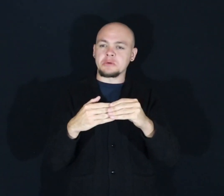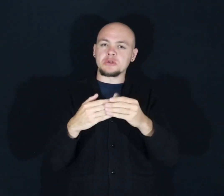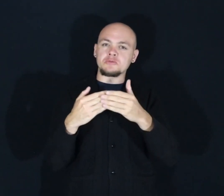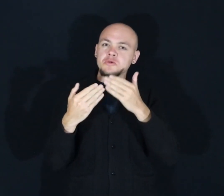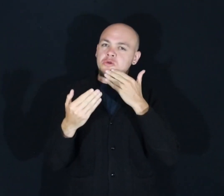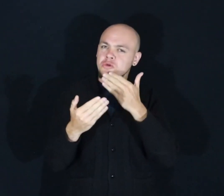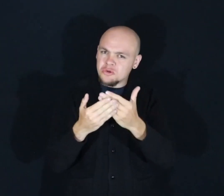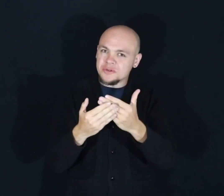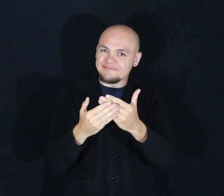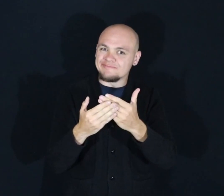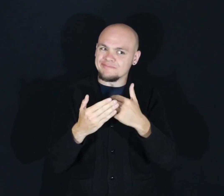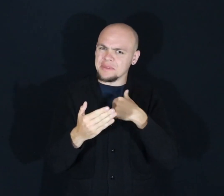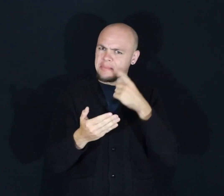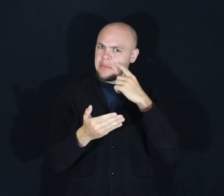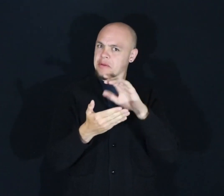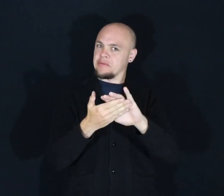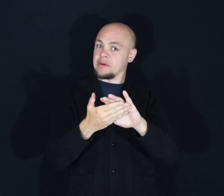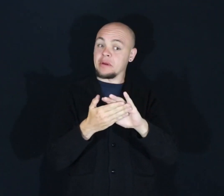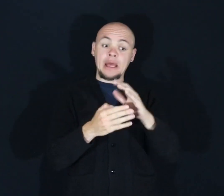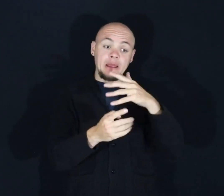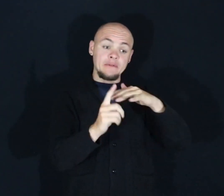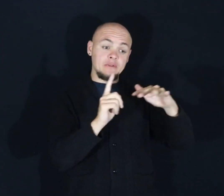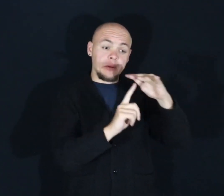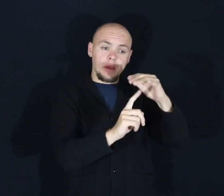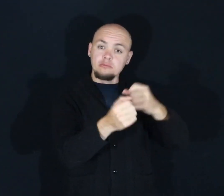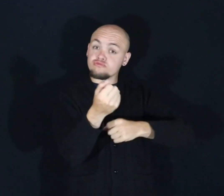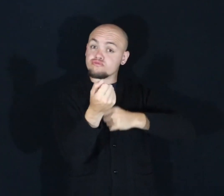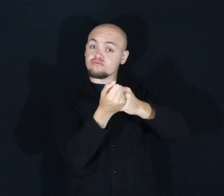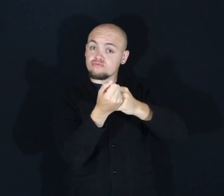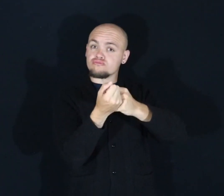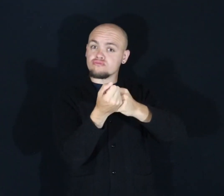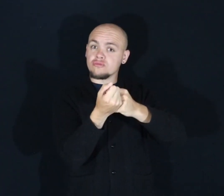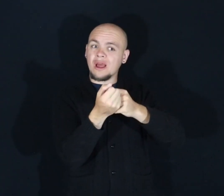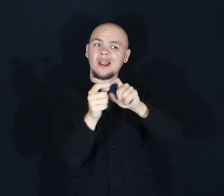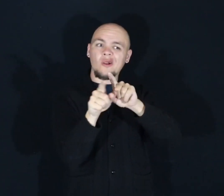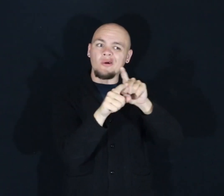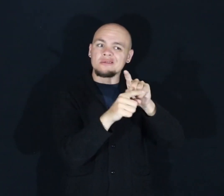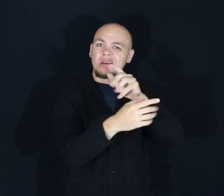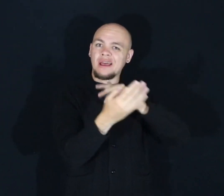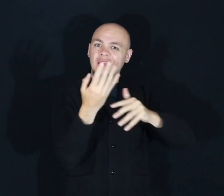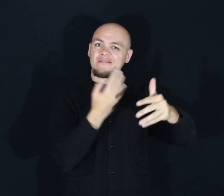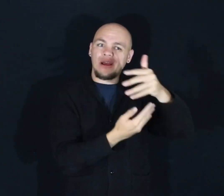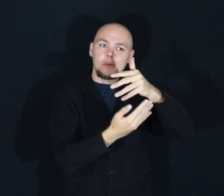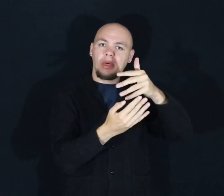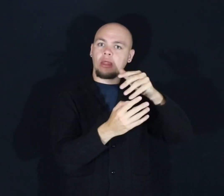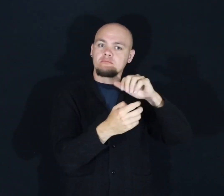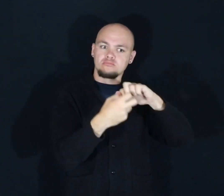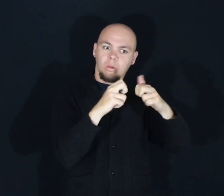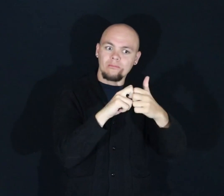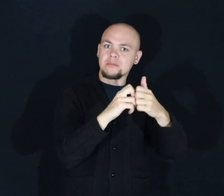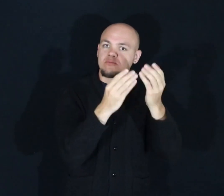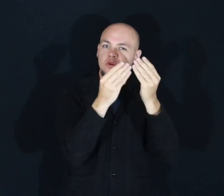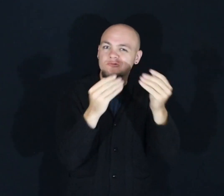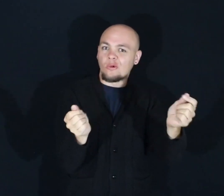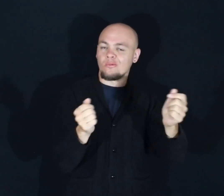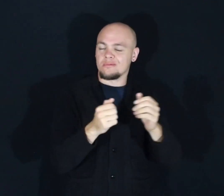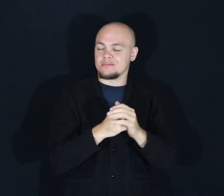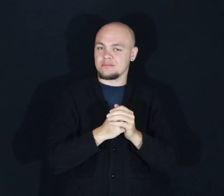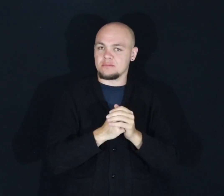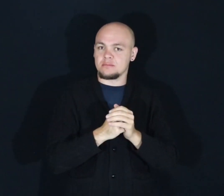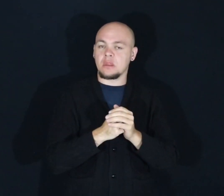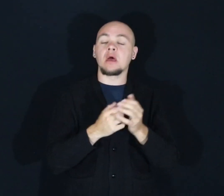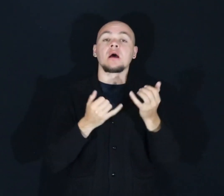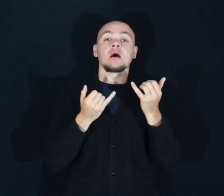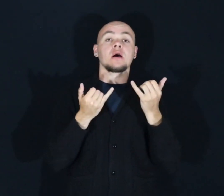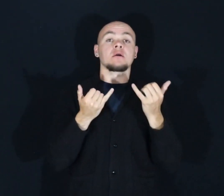Plastics that are not only better for our environment, but that actually solve our environmental problems. Right